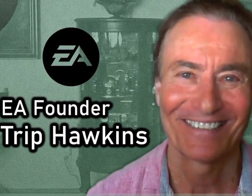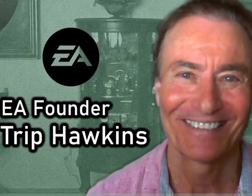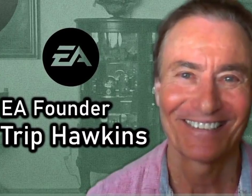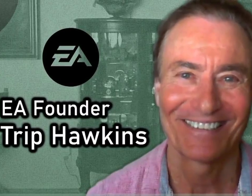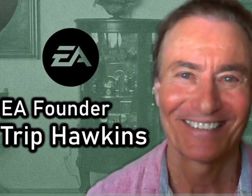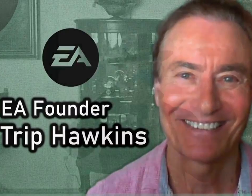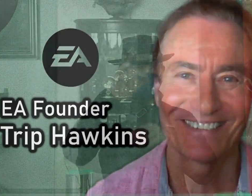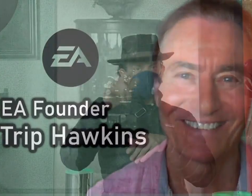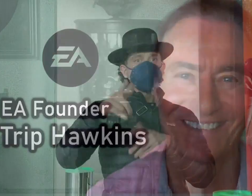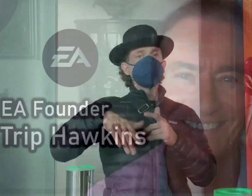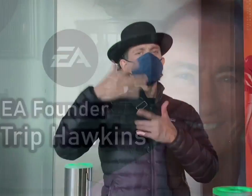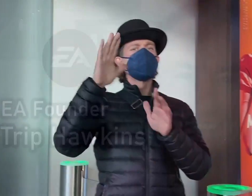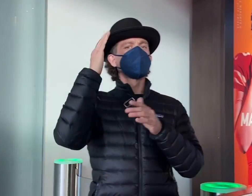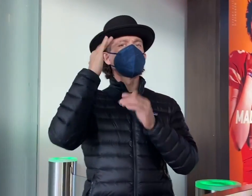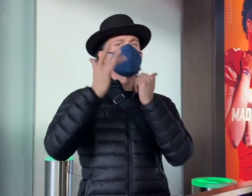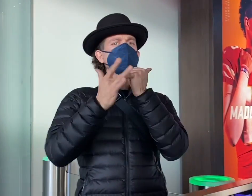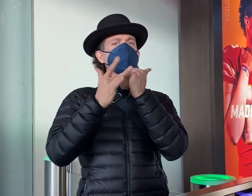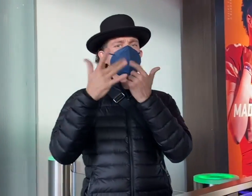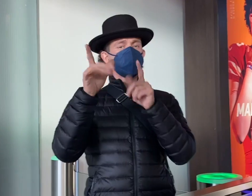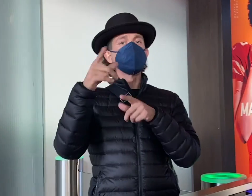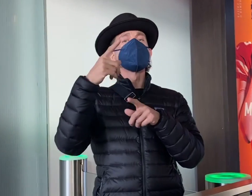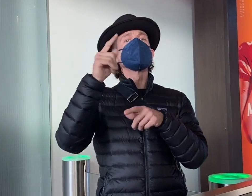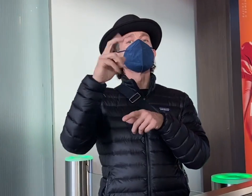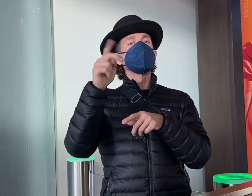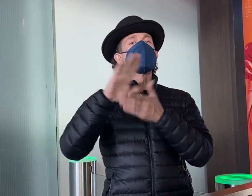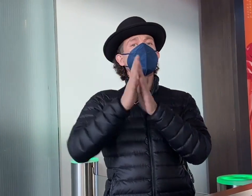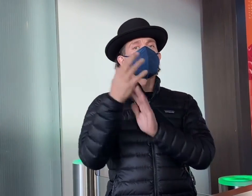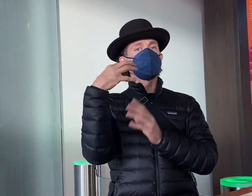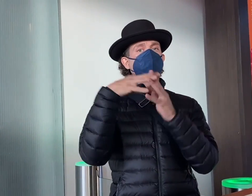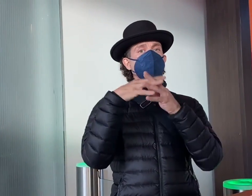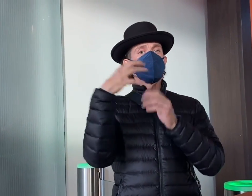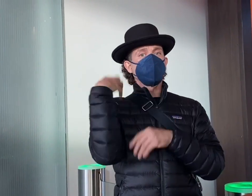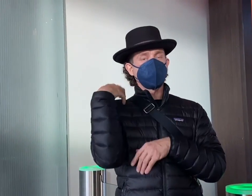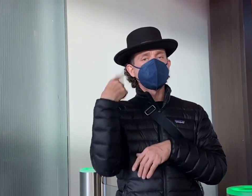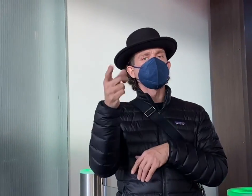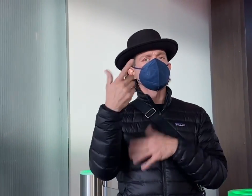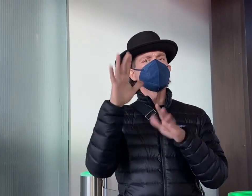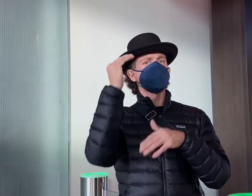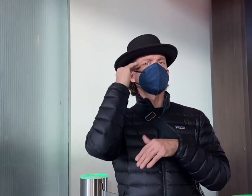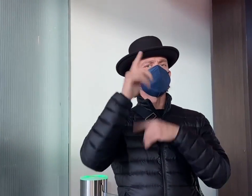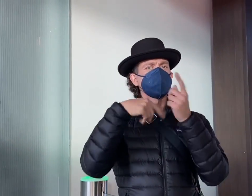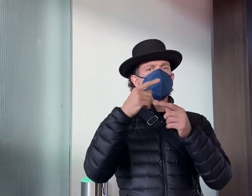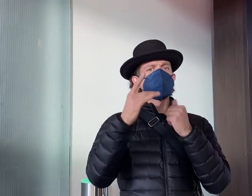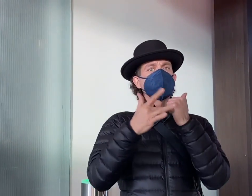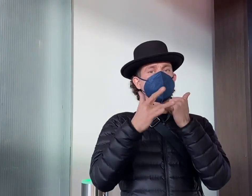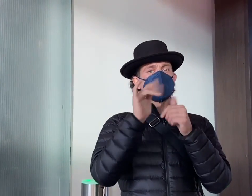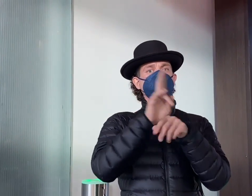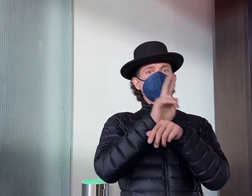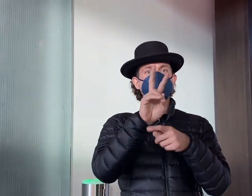John knew about technology during his time as a coach. He used a video with a special pen called a Telestrator.